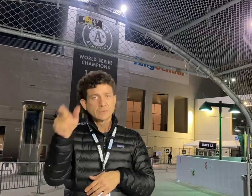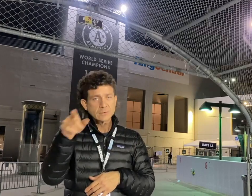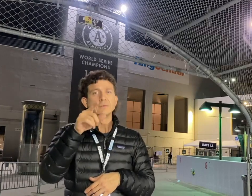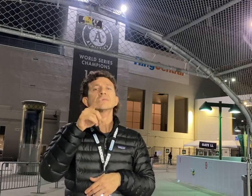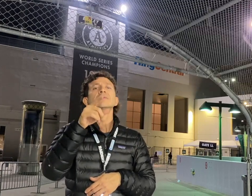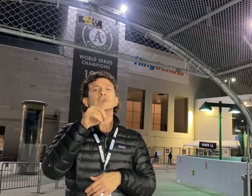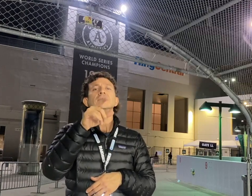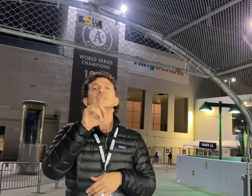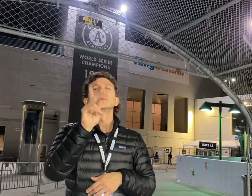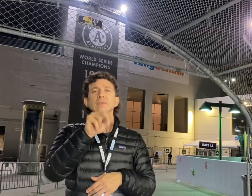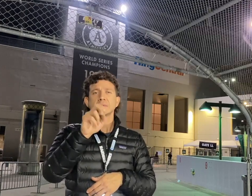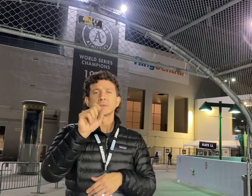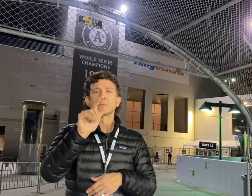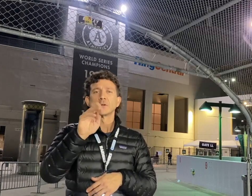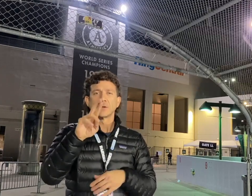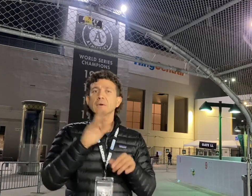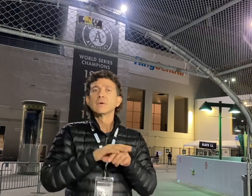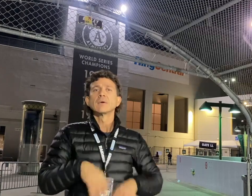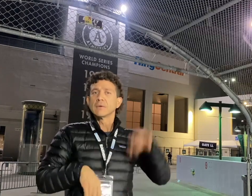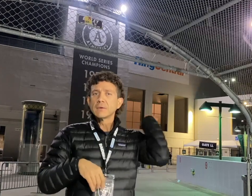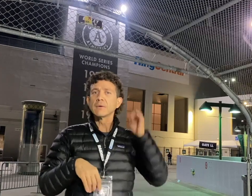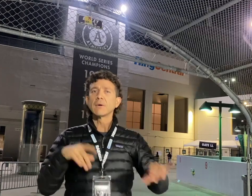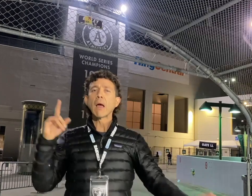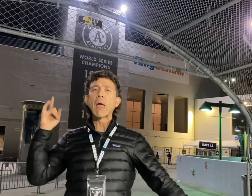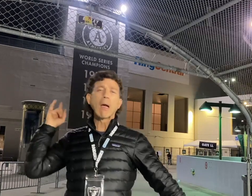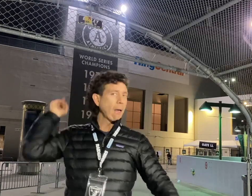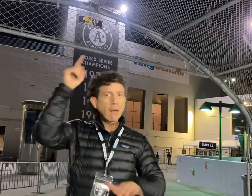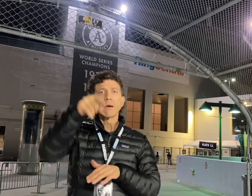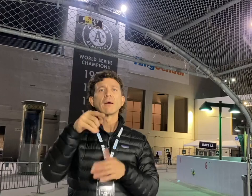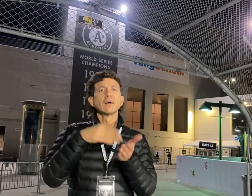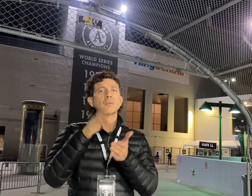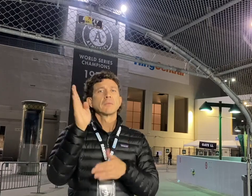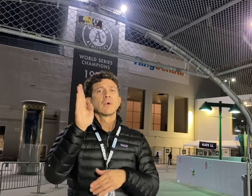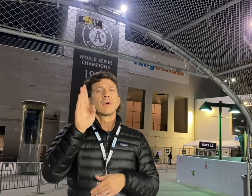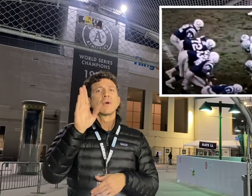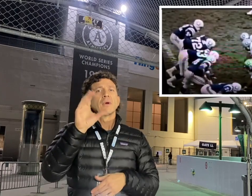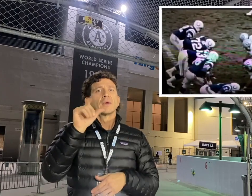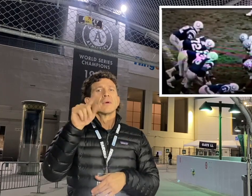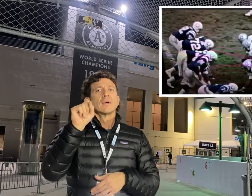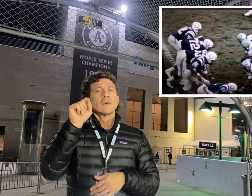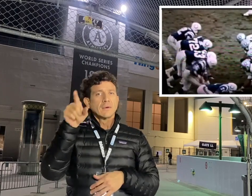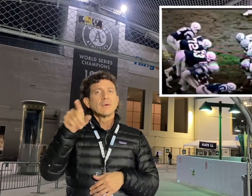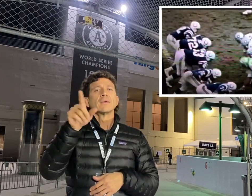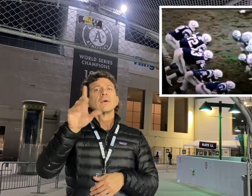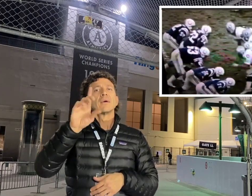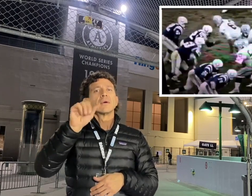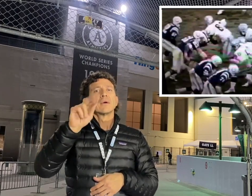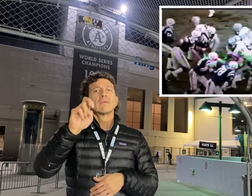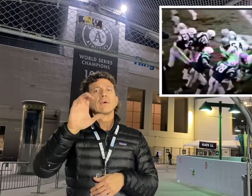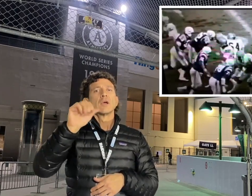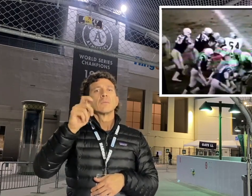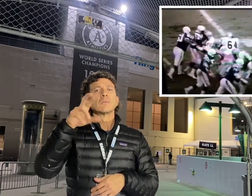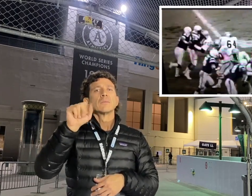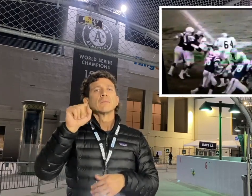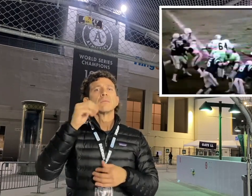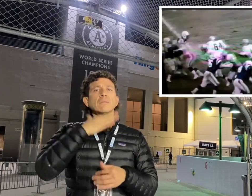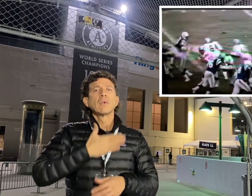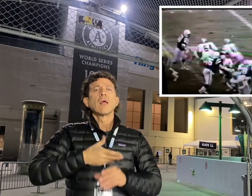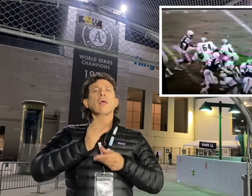a game against the Baltimore Colts, Stabler threw a long pass to Kaspers and the tight end bent his body backwards to make the